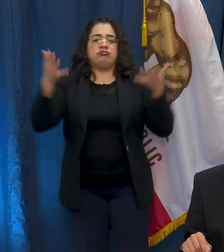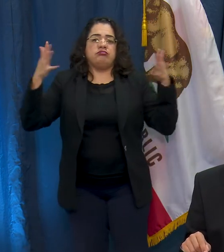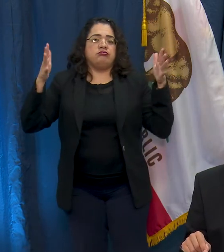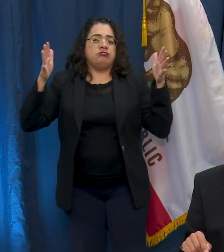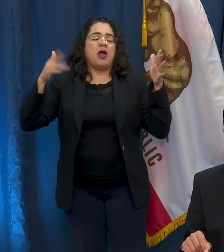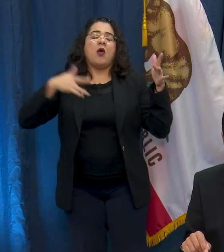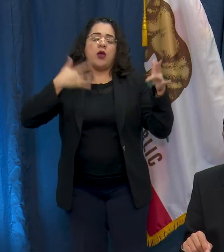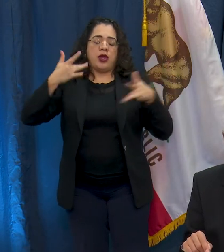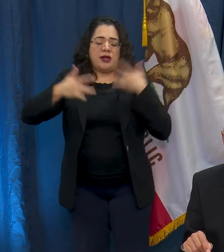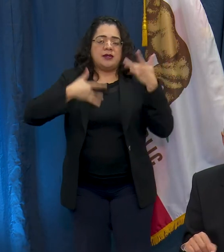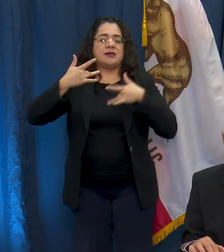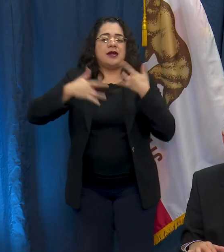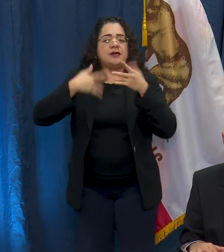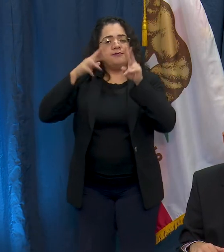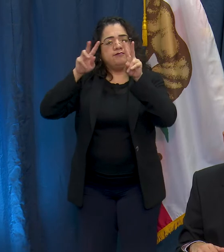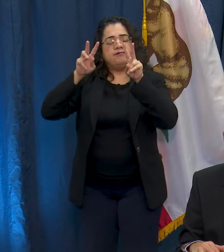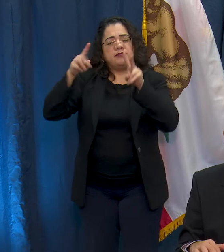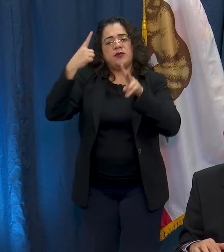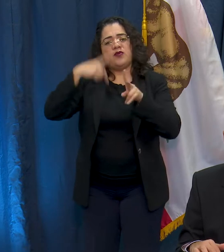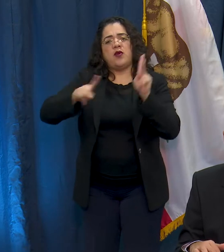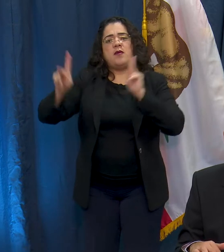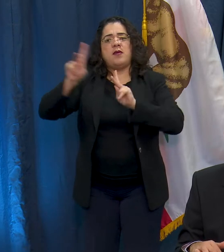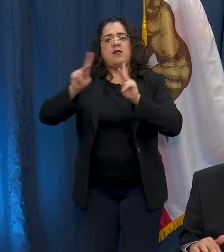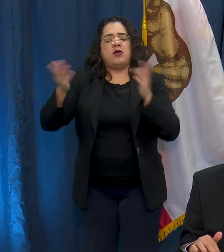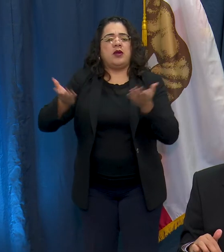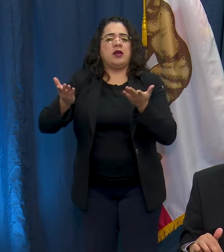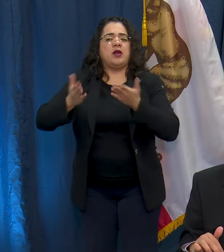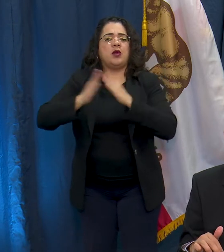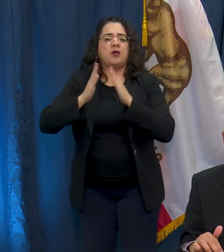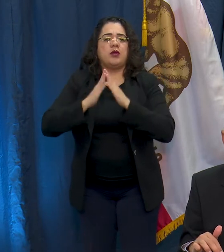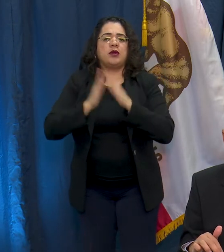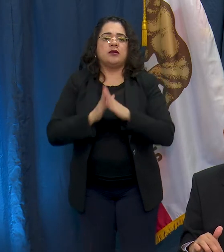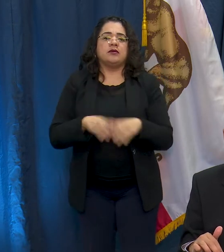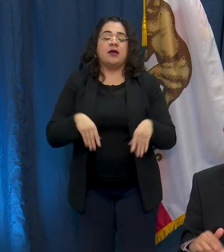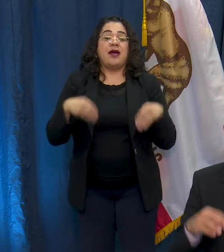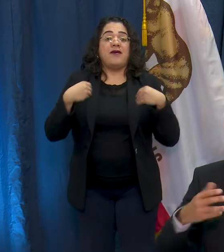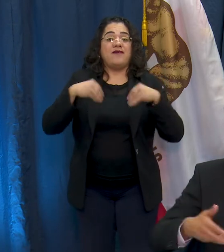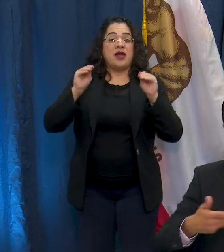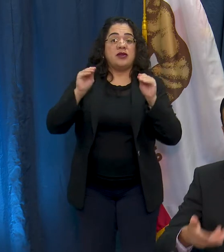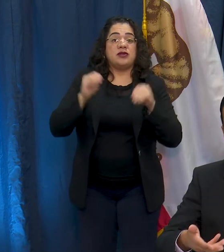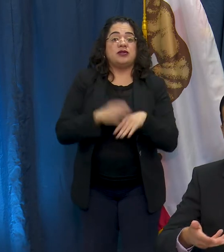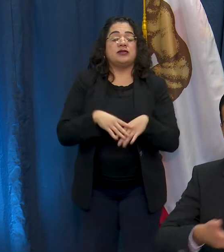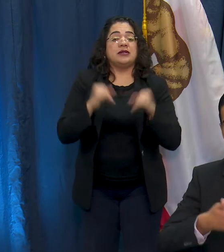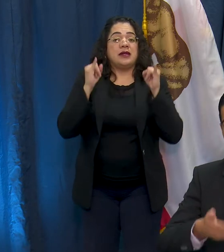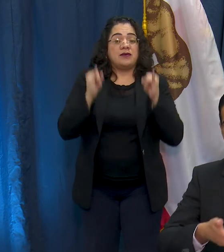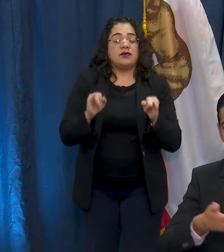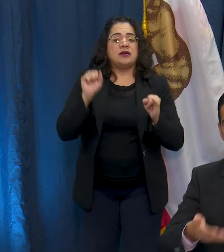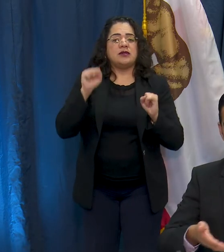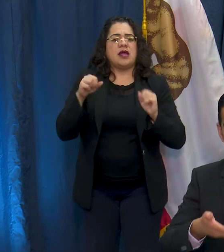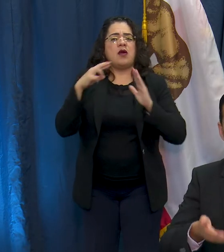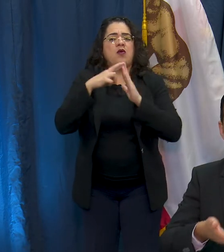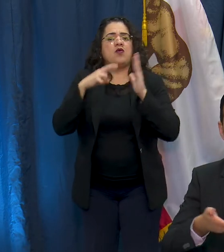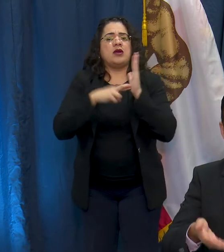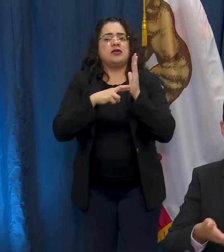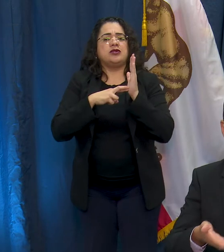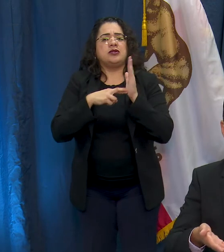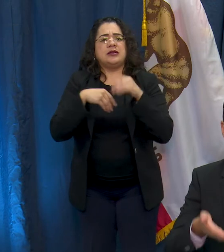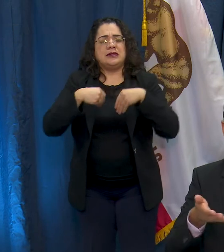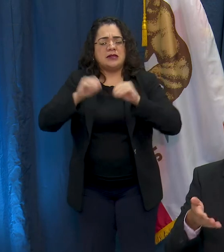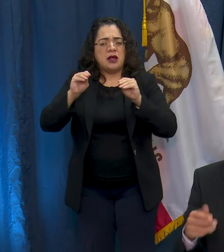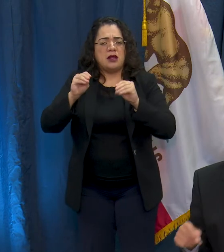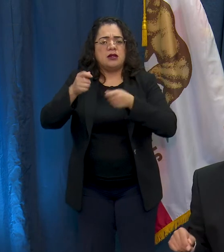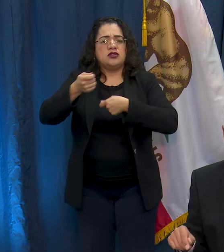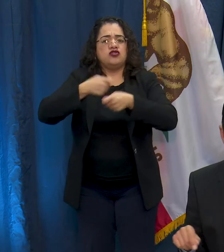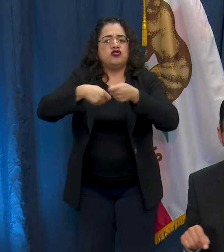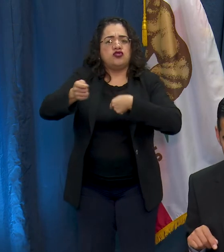marketplace for people in our community. Vendors and individuals can register and sell and trade their